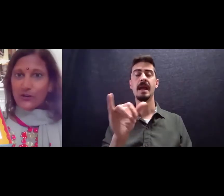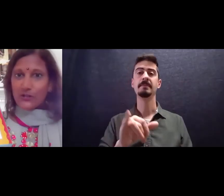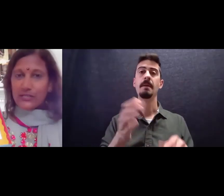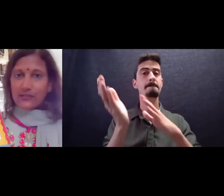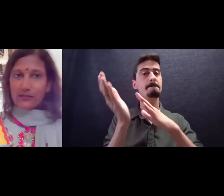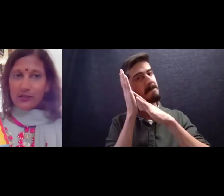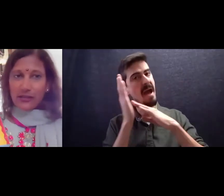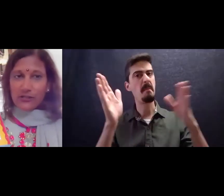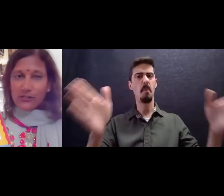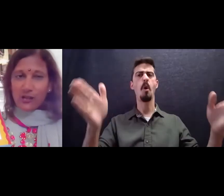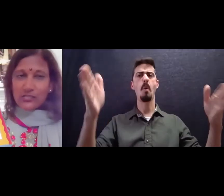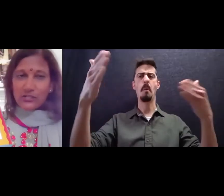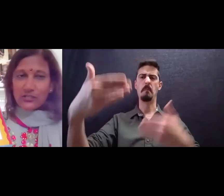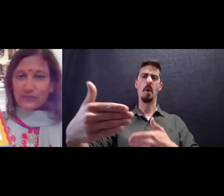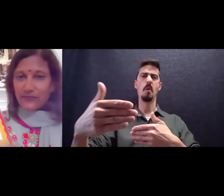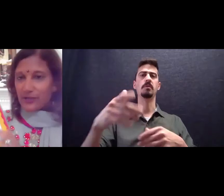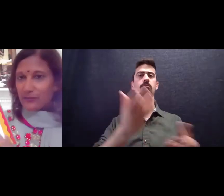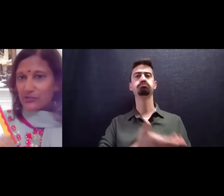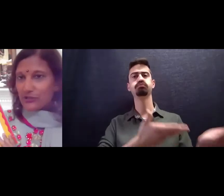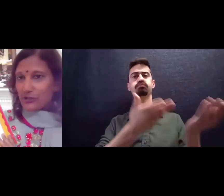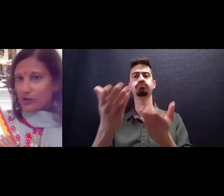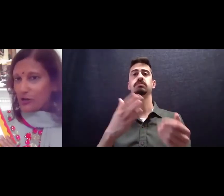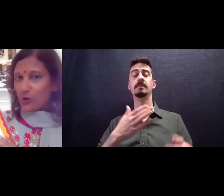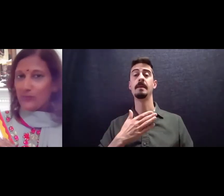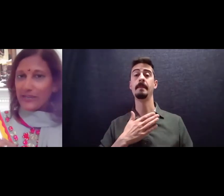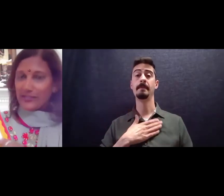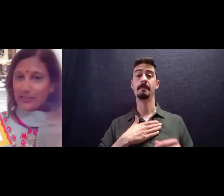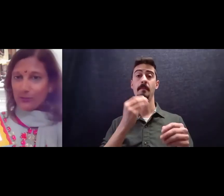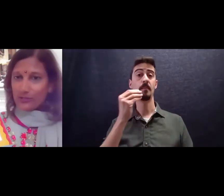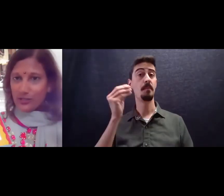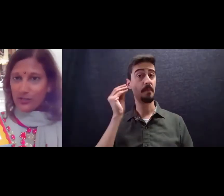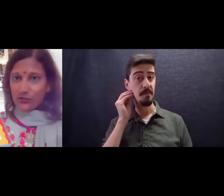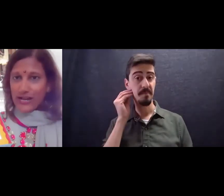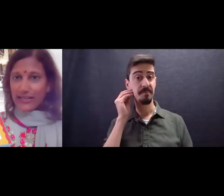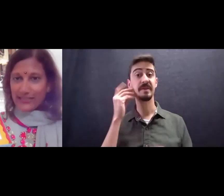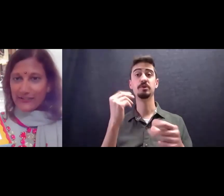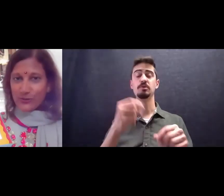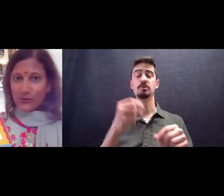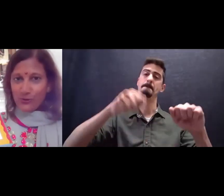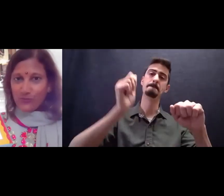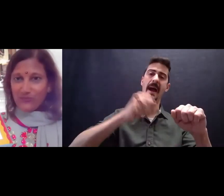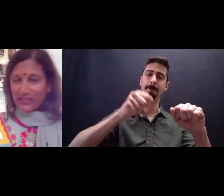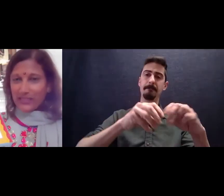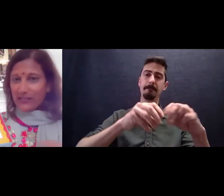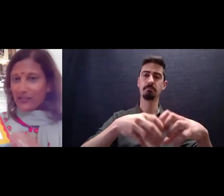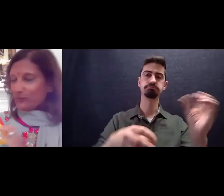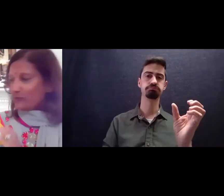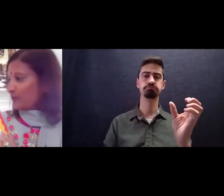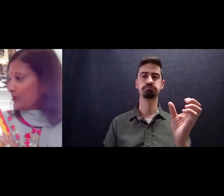be carted like on an ox cart to our home and then they would crack it there at home